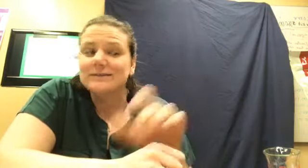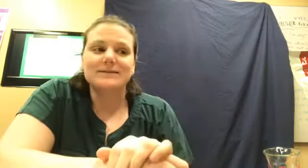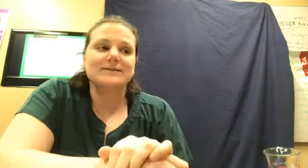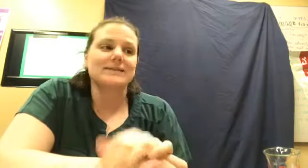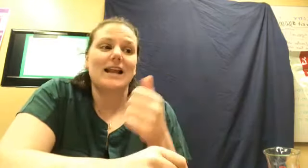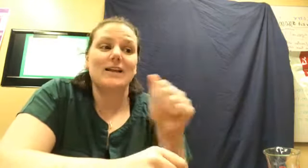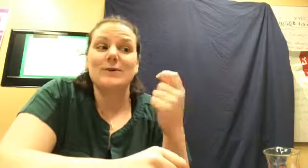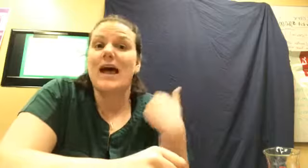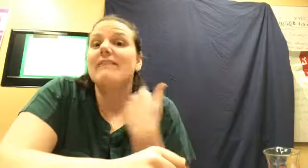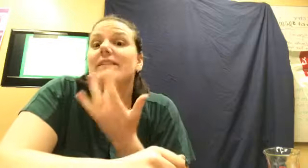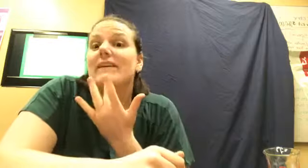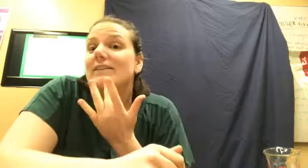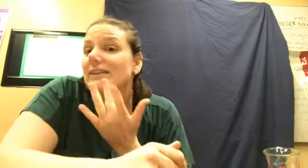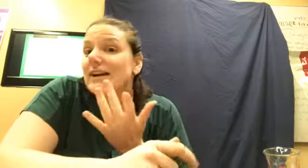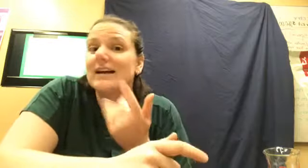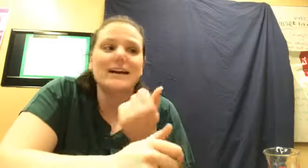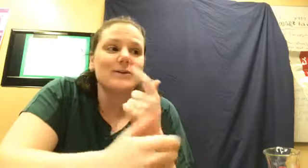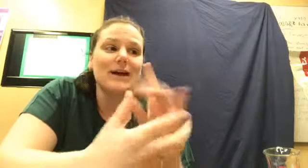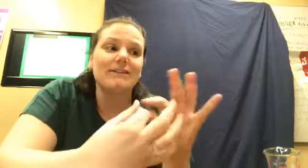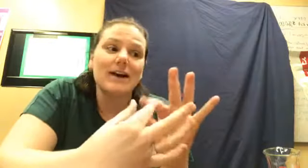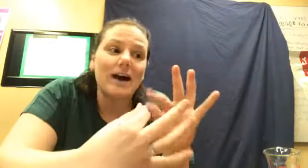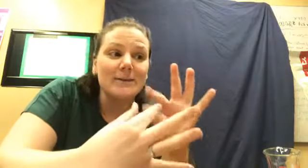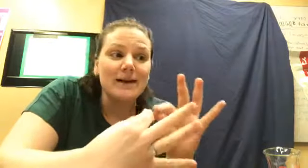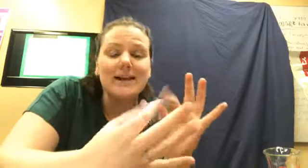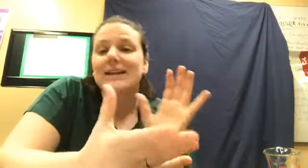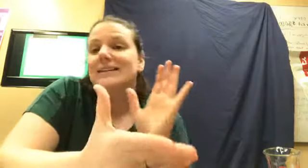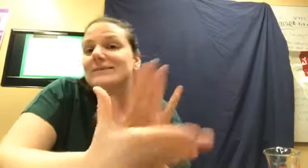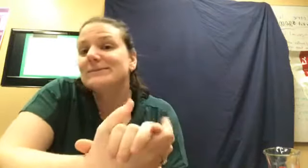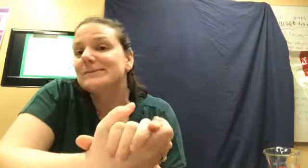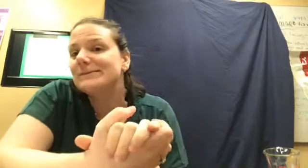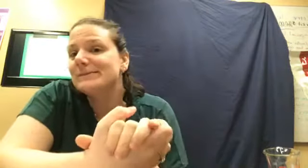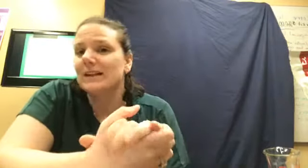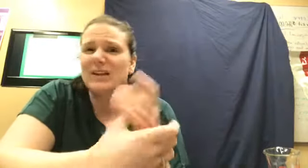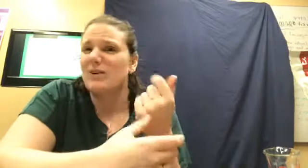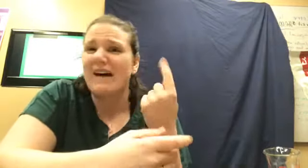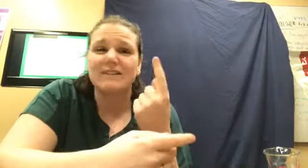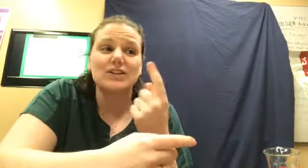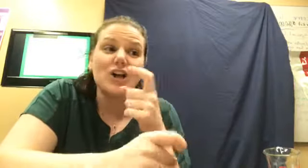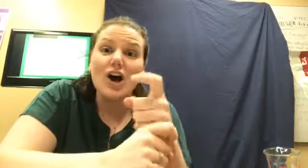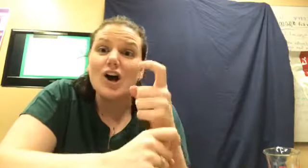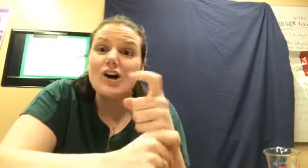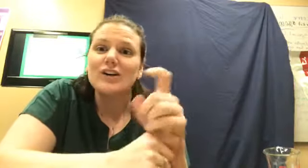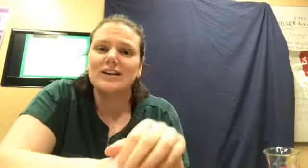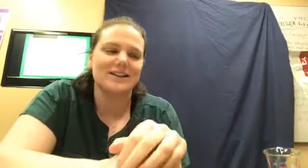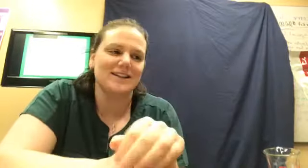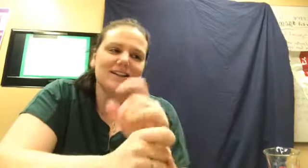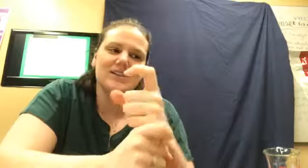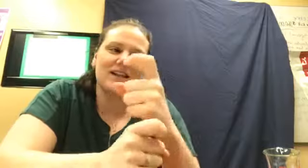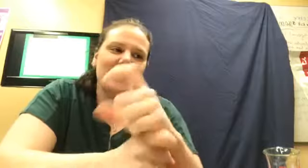Anyone have a favorite? Anyone have a comment? Anyone have a joke? Just kidding.